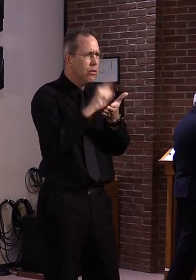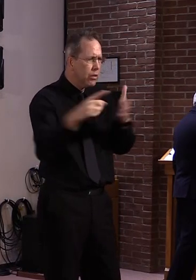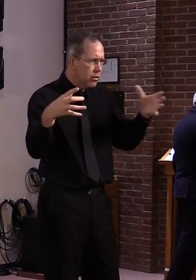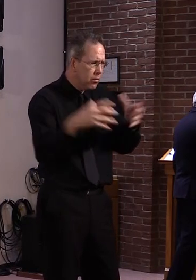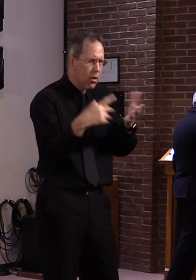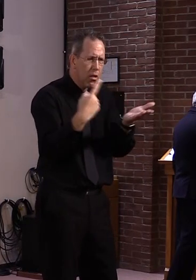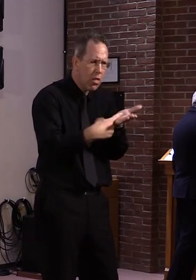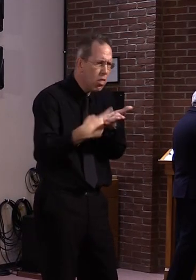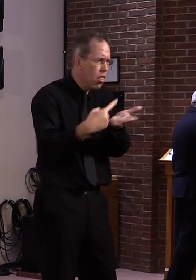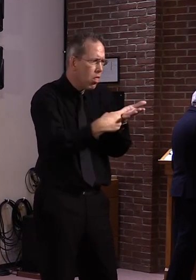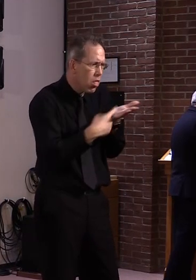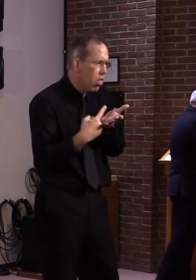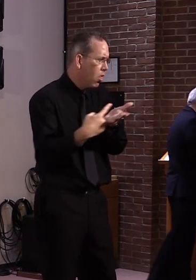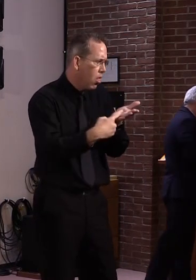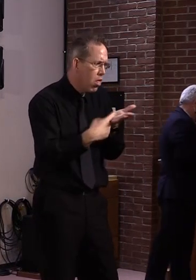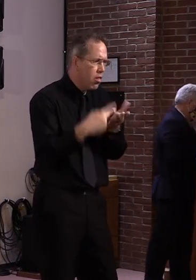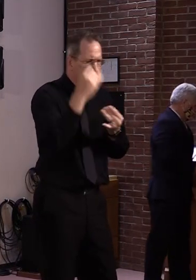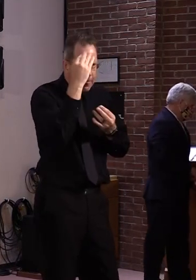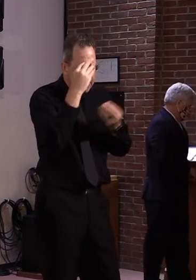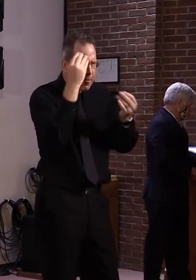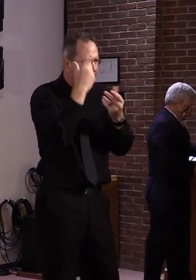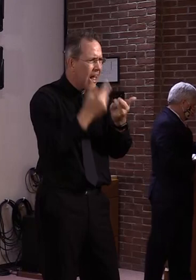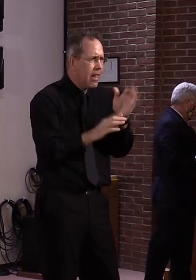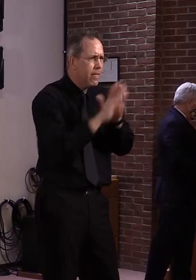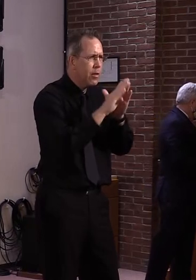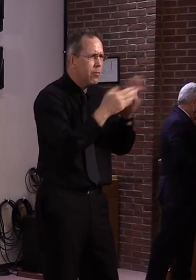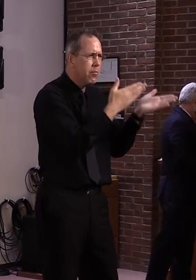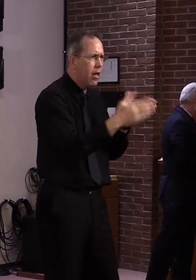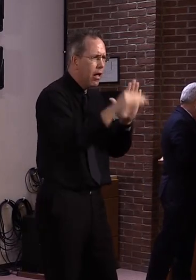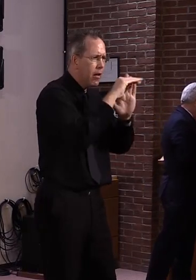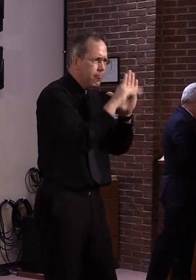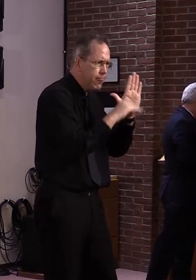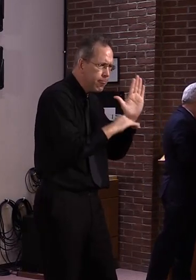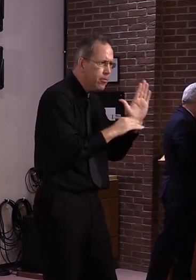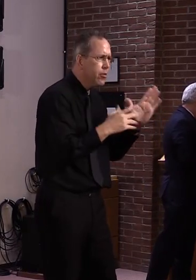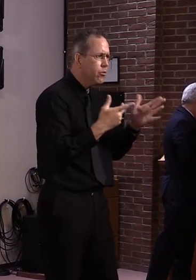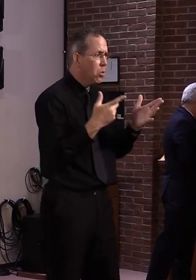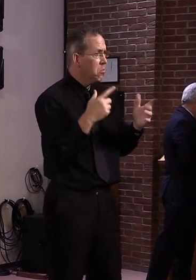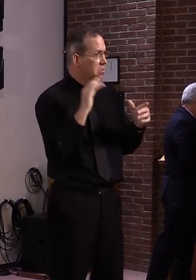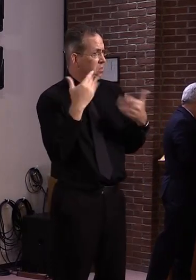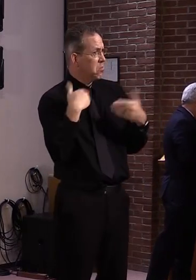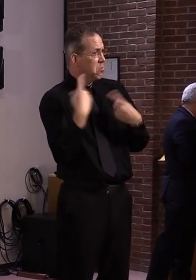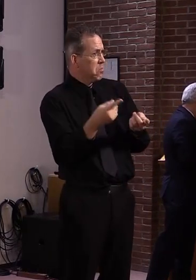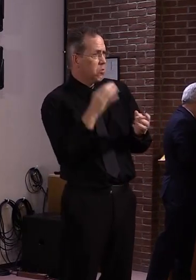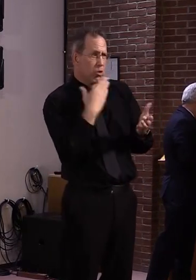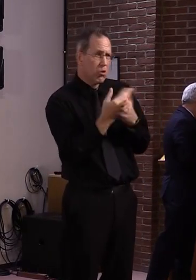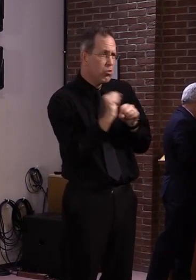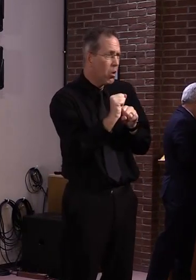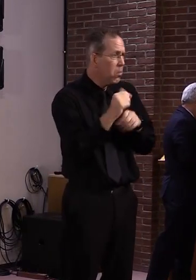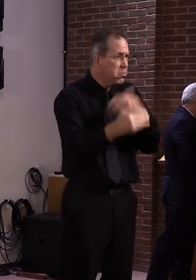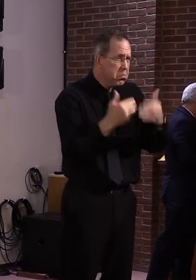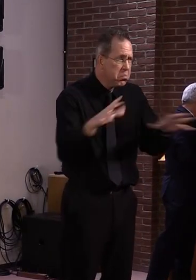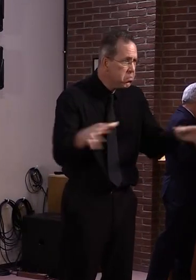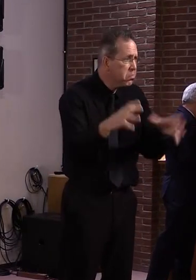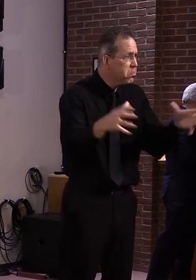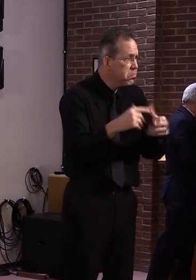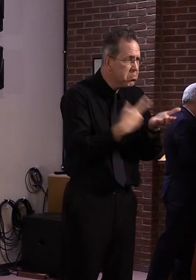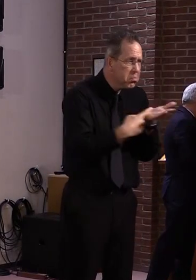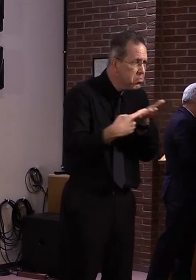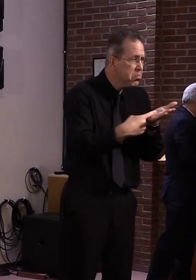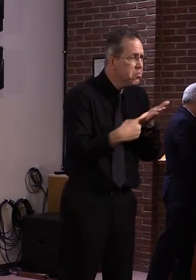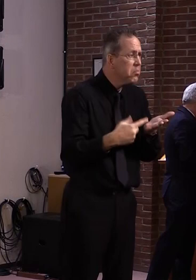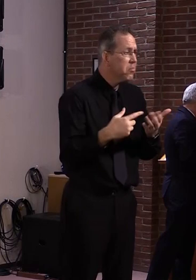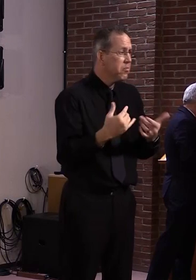guidelines and doing a lot of good work. I thought it was unfortunate that two days after the legislature